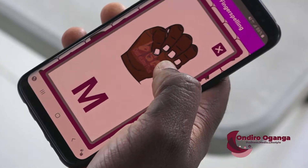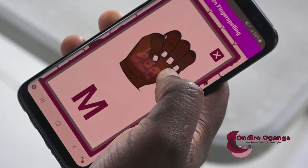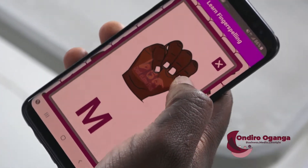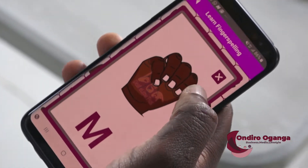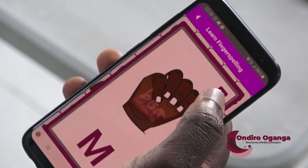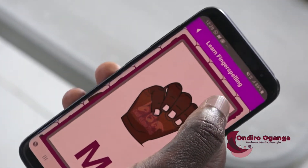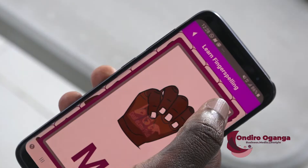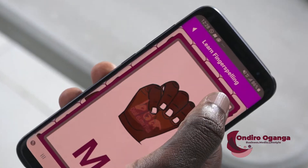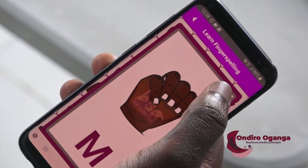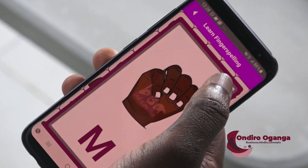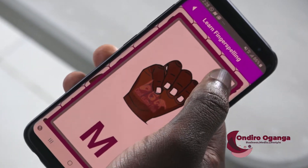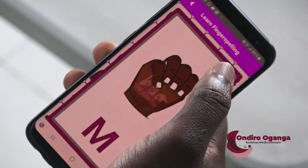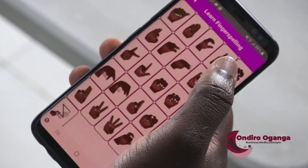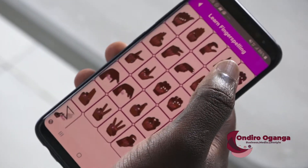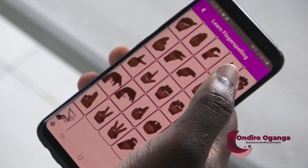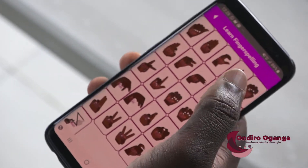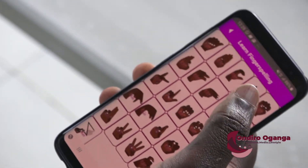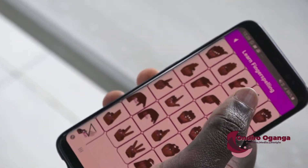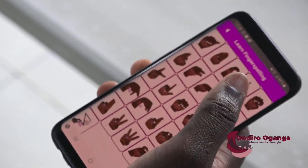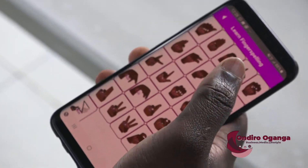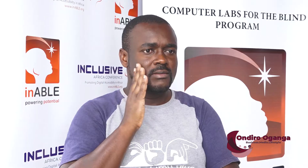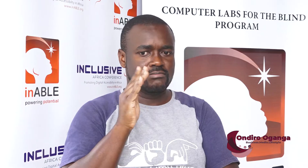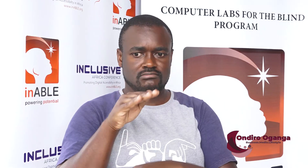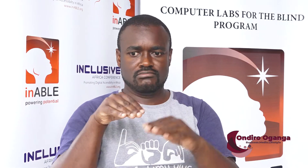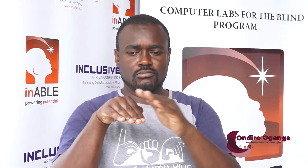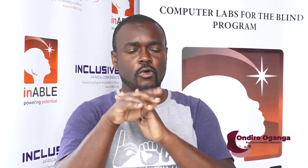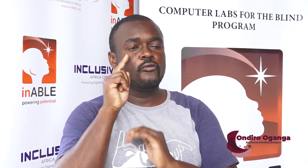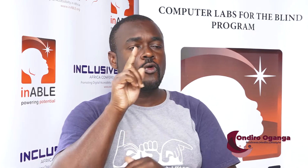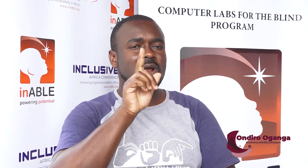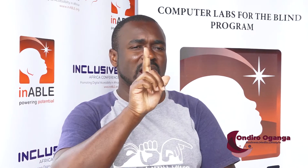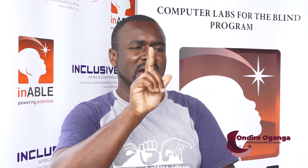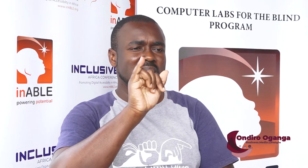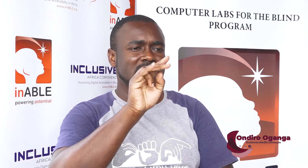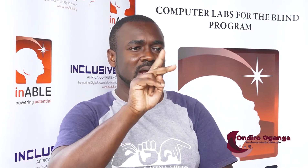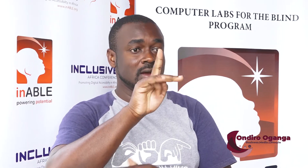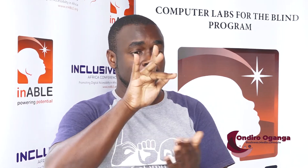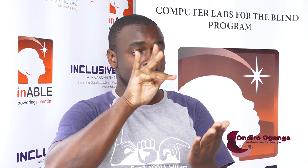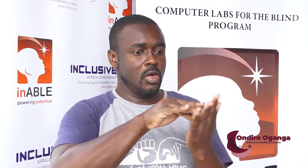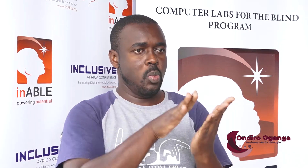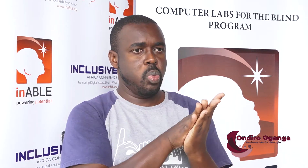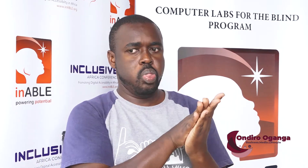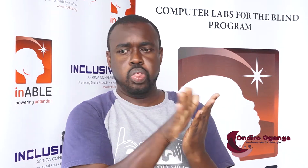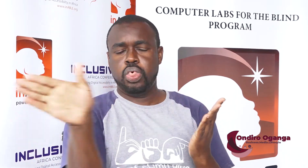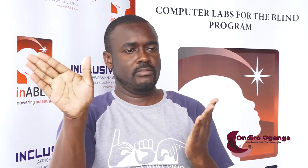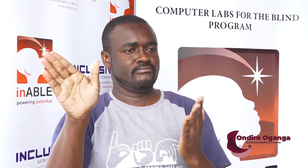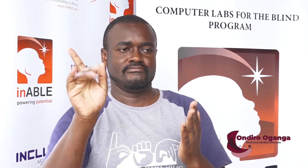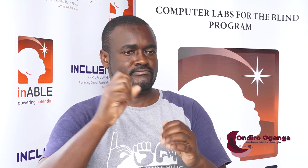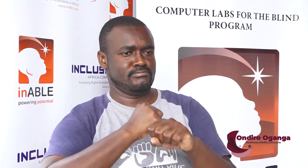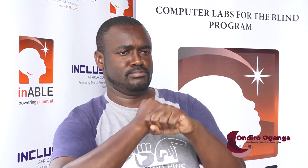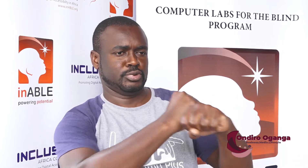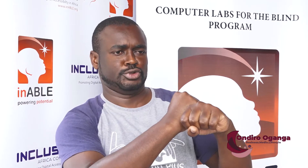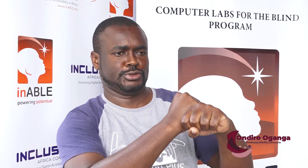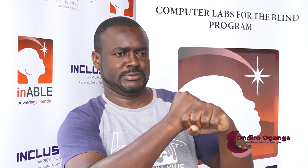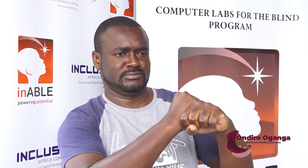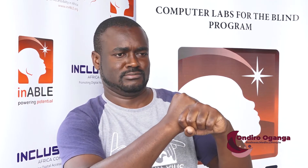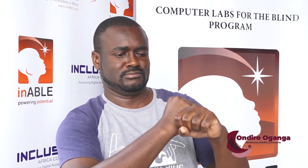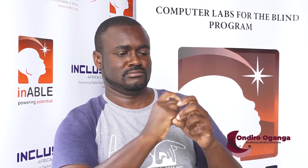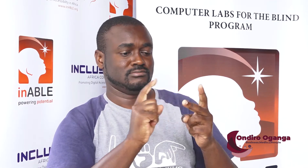So I thought I should come, you know, with an app that I can develop so that even parents for the deaf kids can